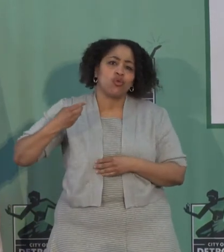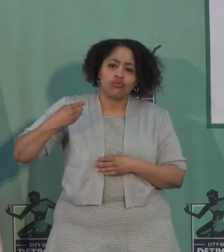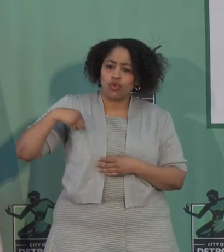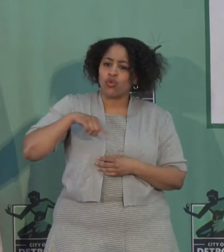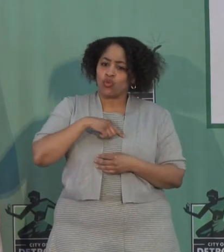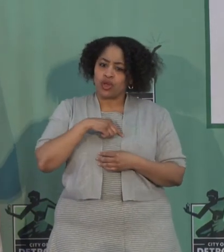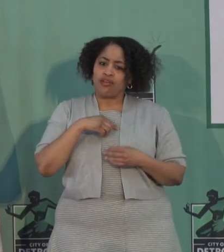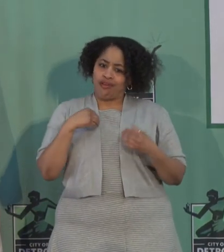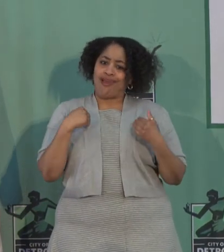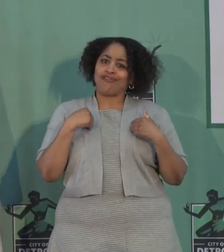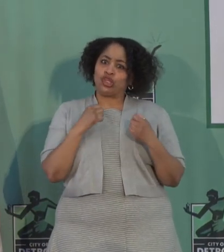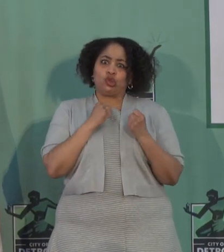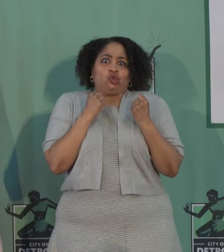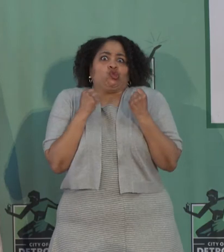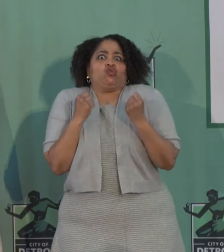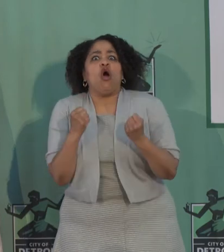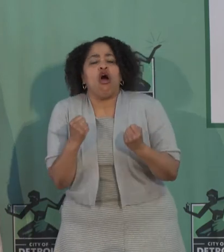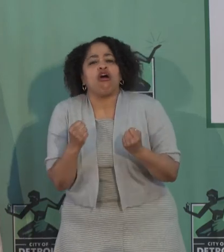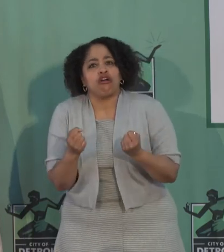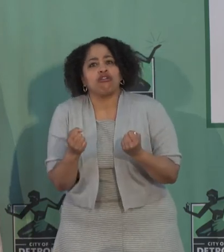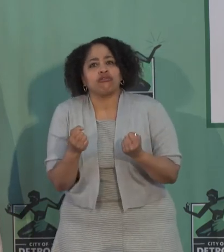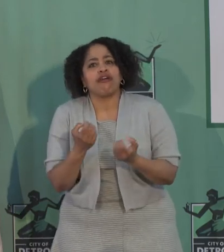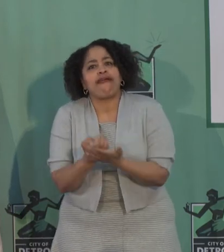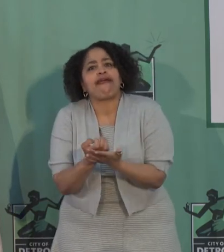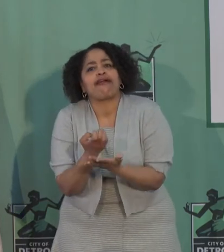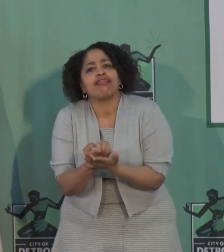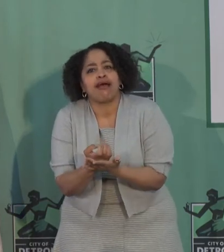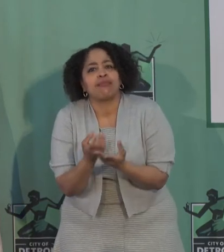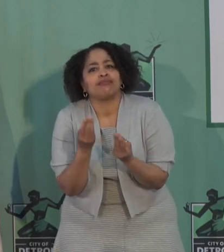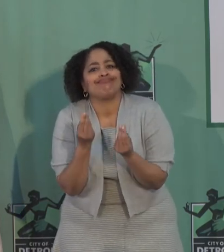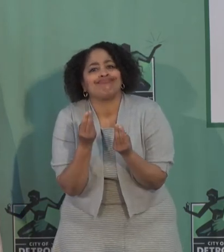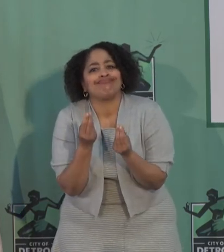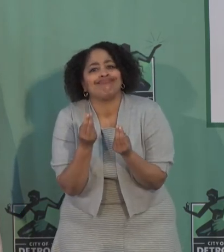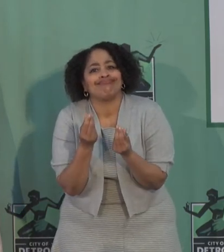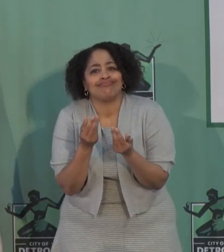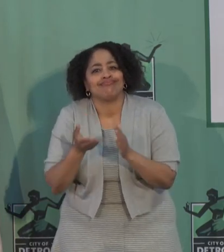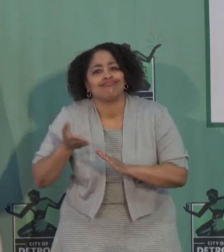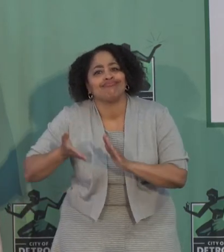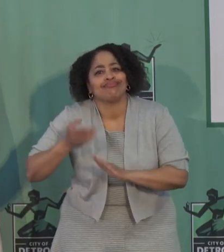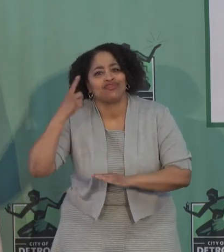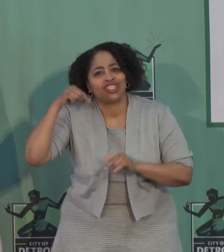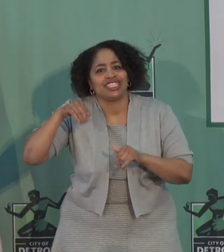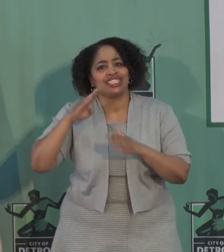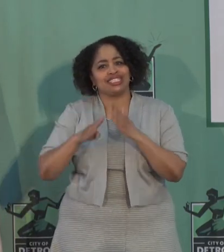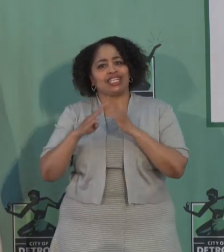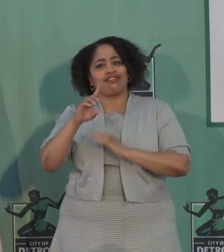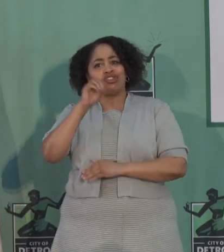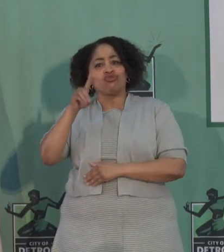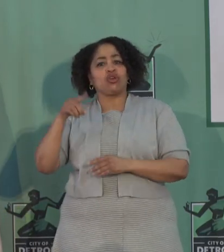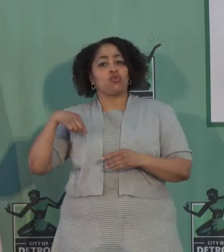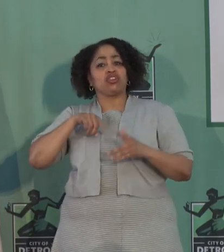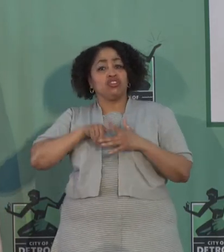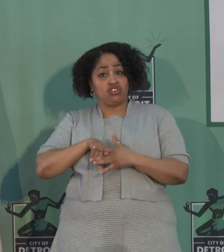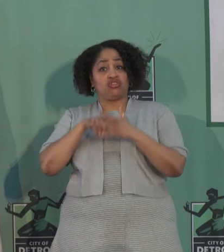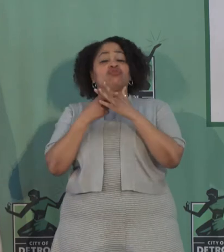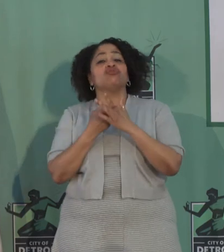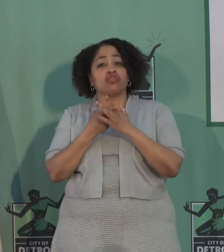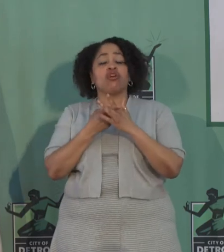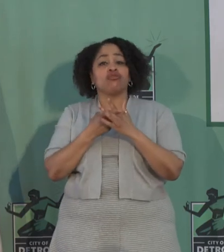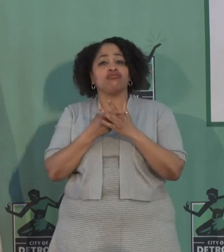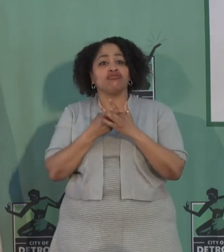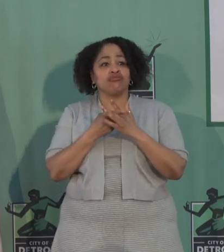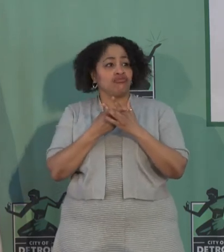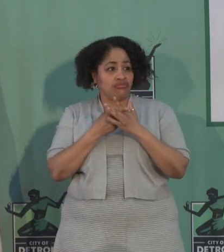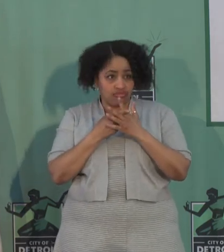a strong economic engine in this city when we do start to come out of this. And we've